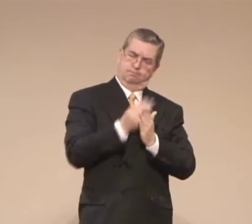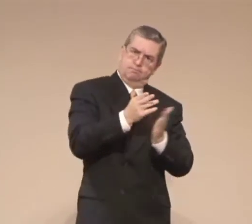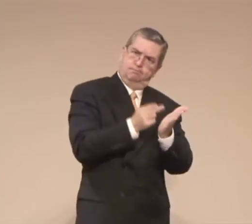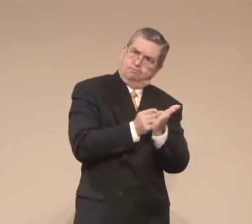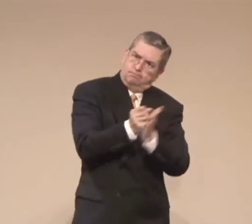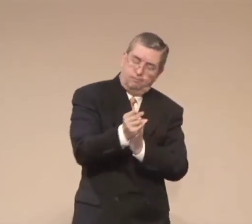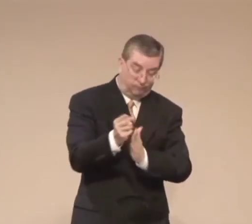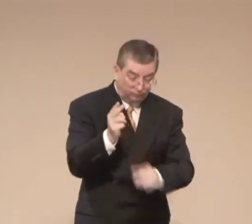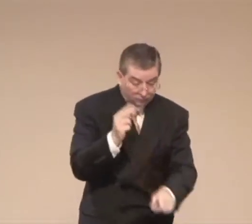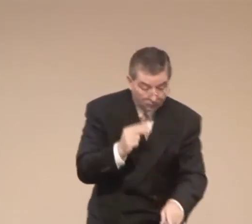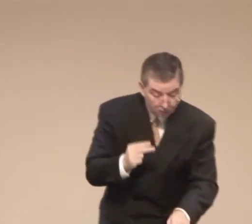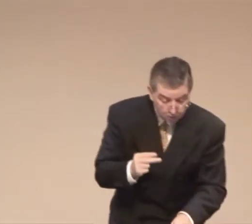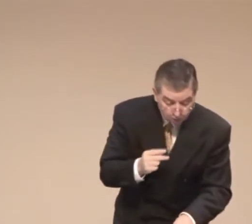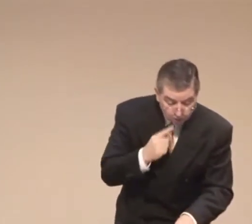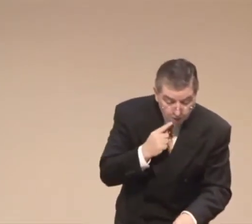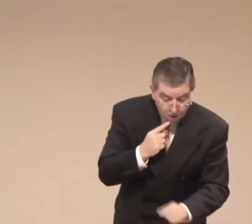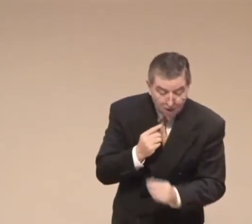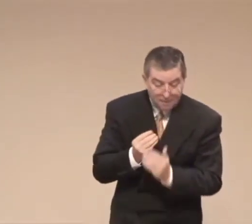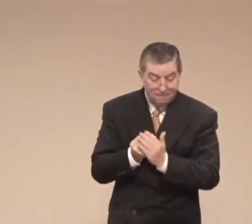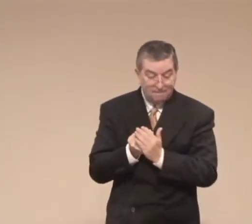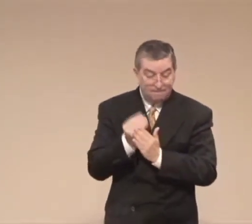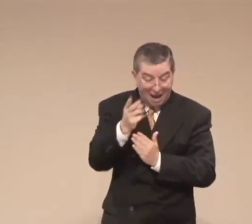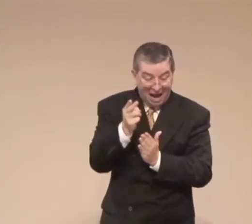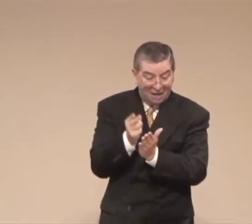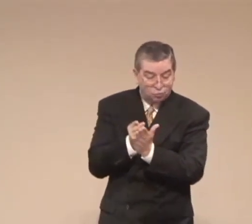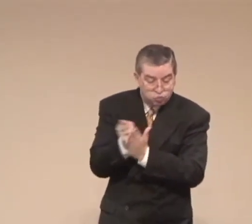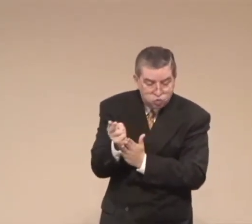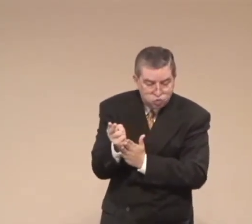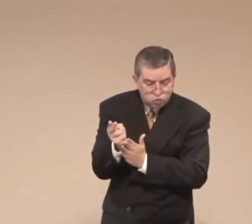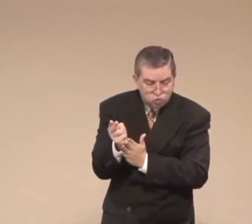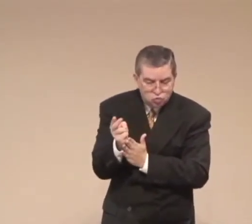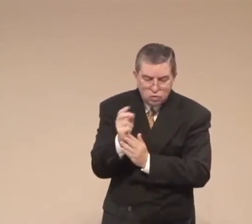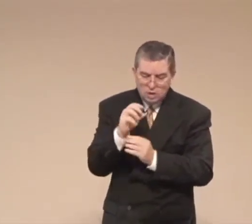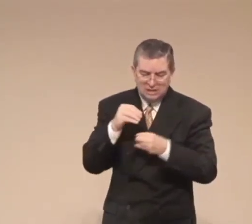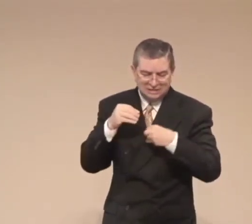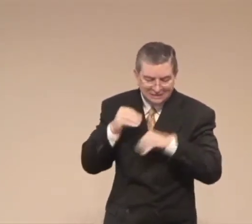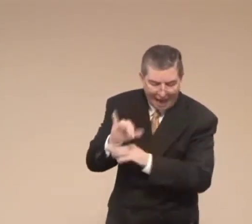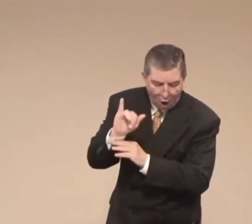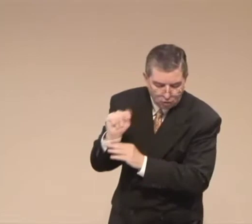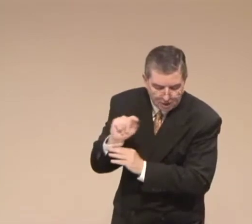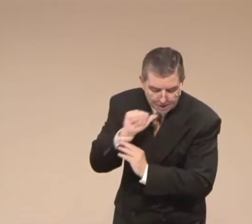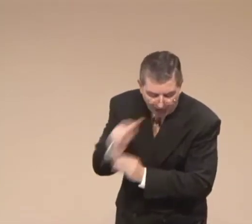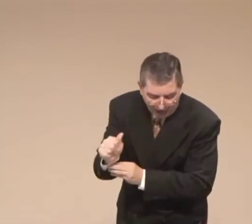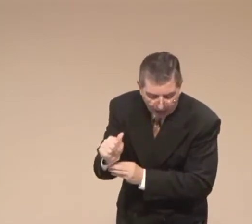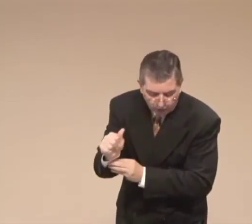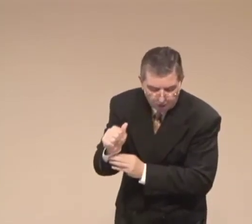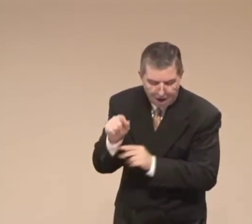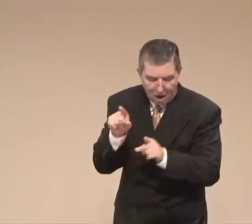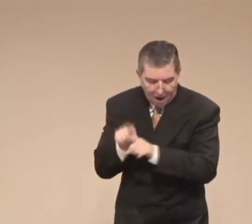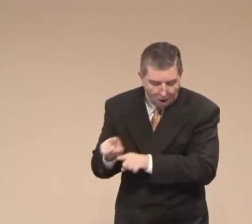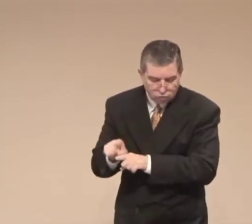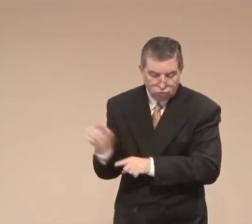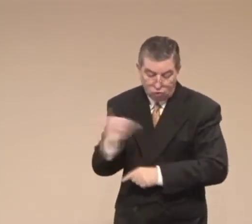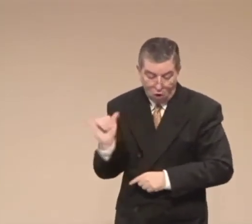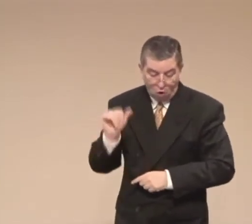honor God God and and yourself by falling on the side of truth firmly